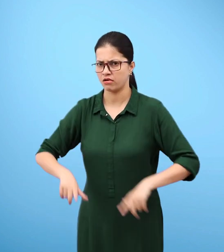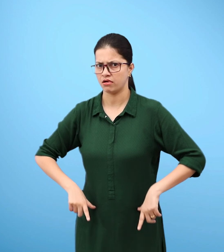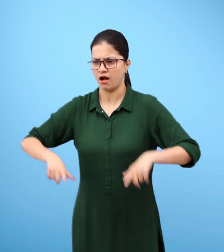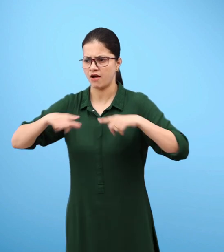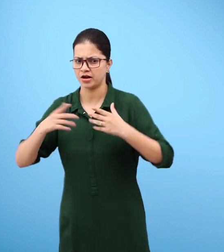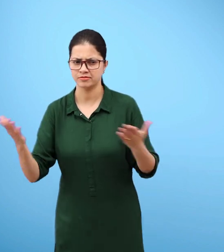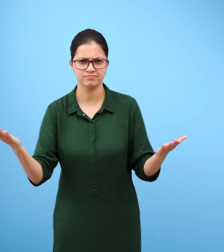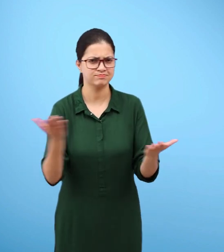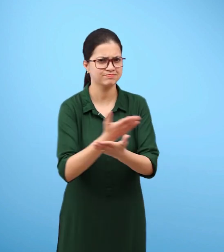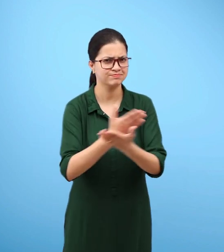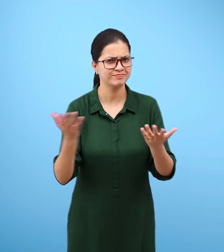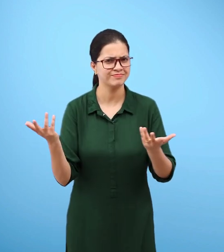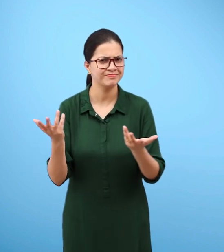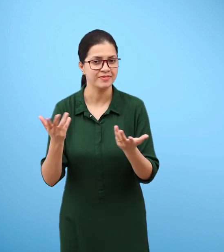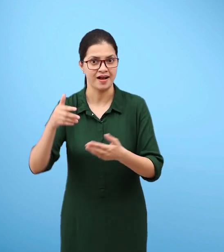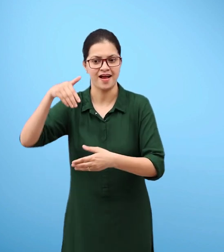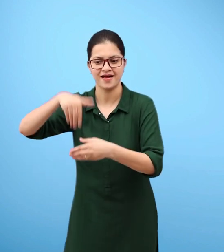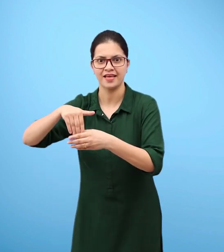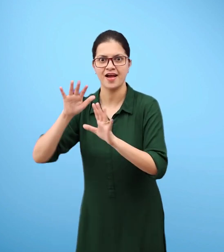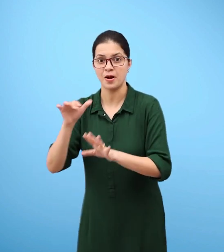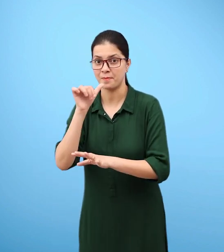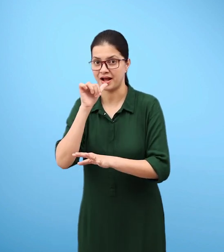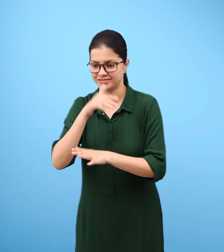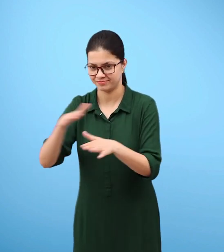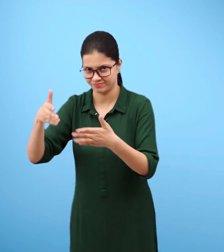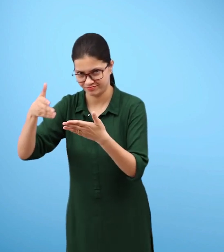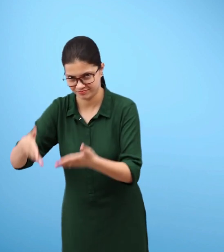available to animals and plants living in water and soil?